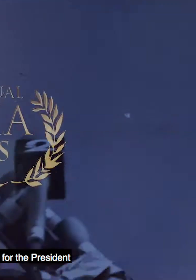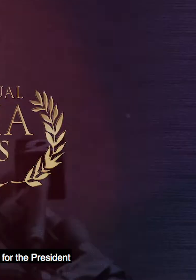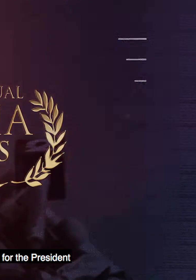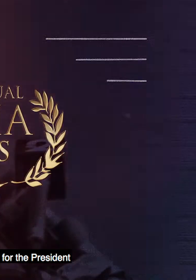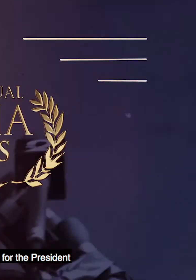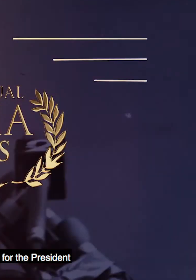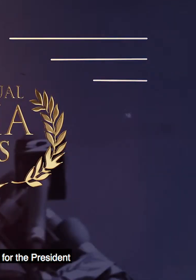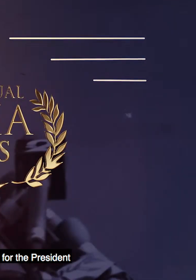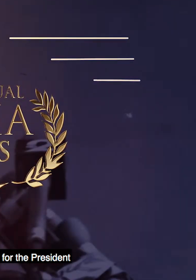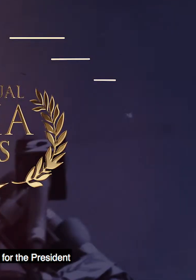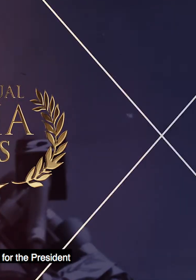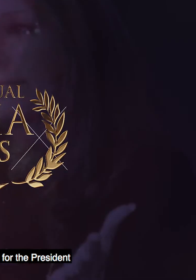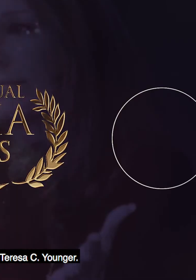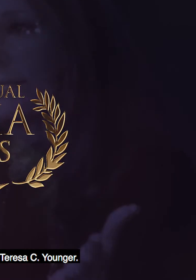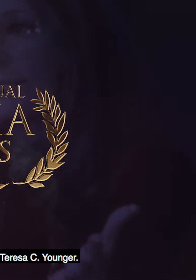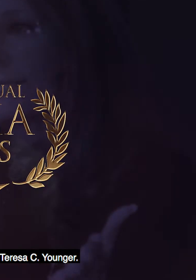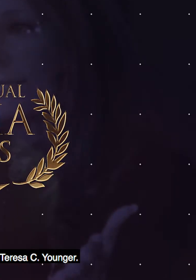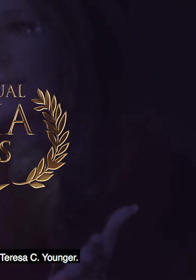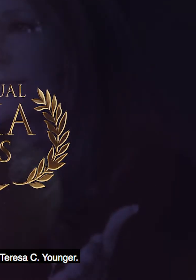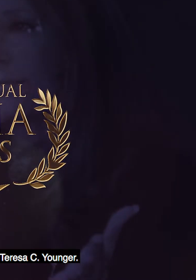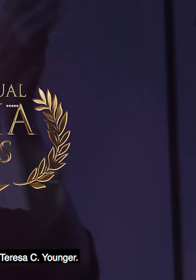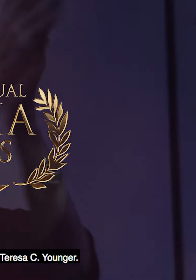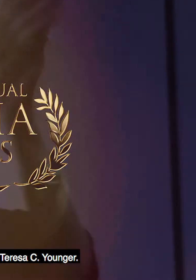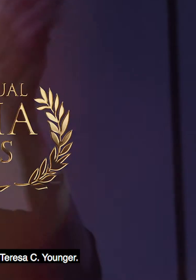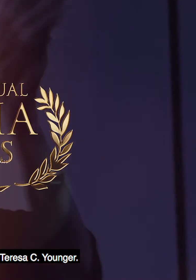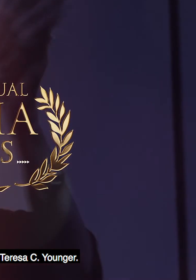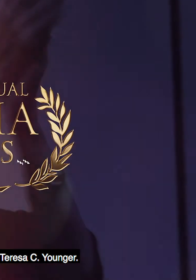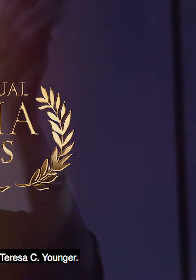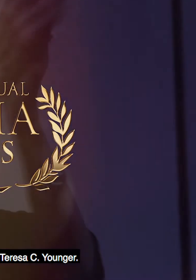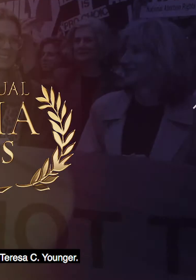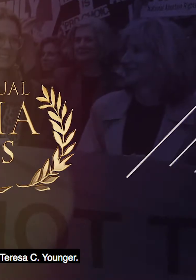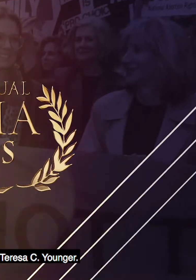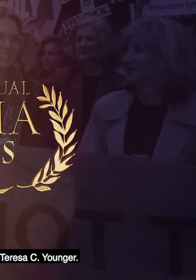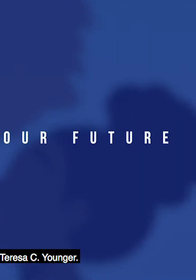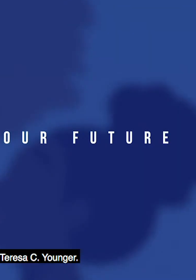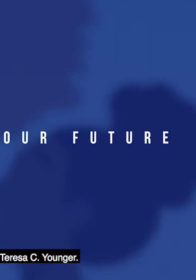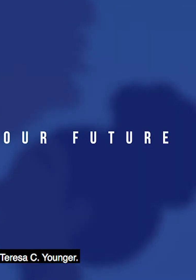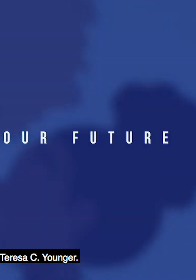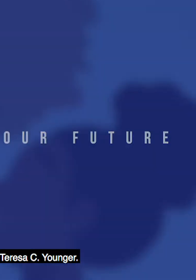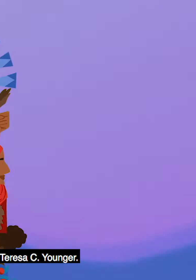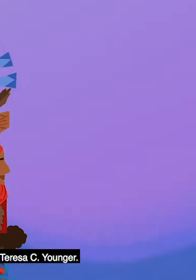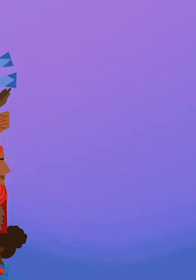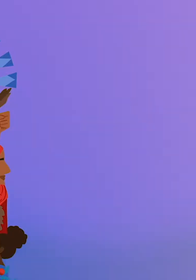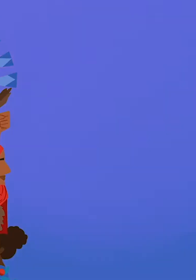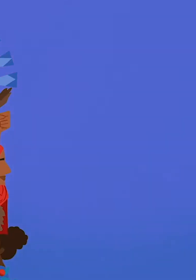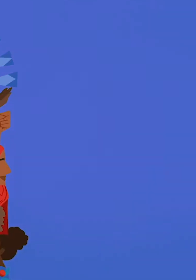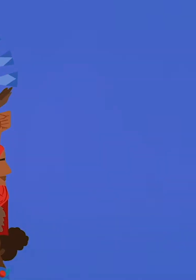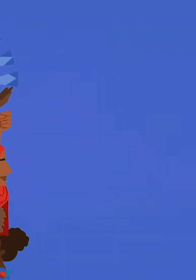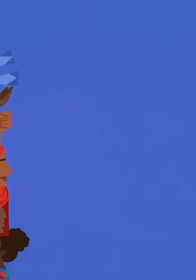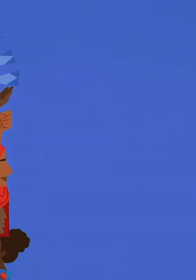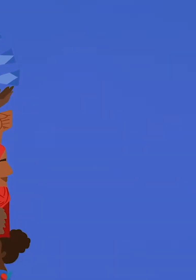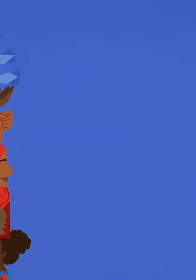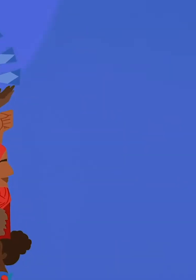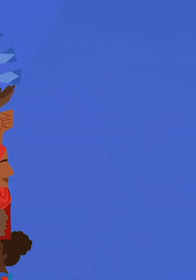Let's have a warm welcome for the president and CEO of the Ms. Foundation for Women, Teresa C. Younger.